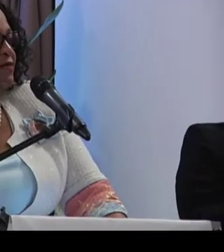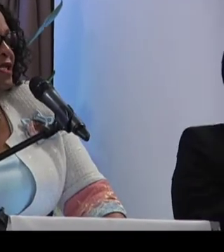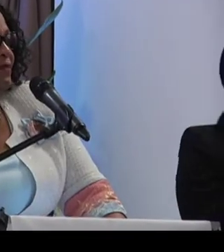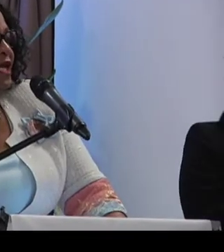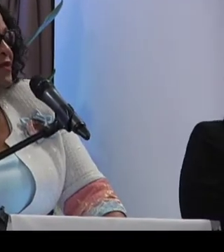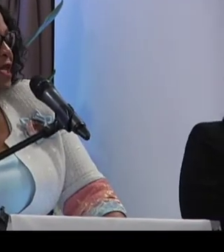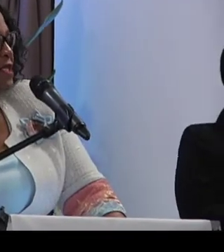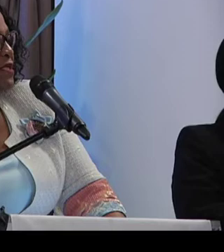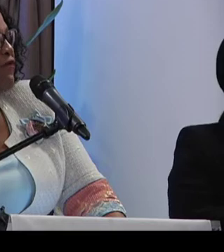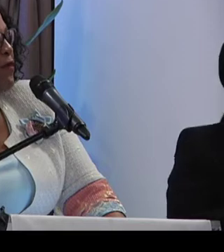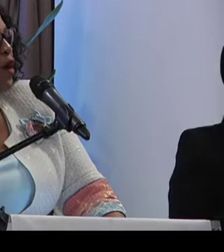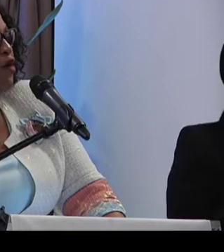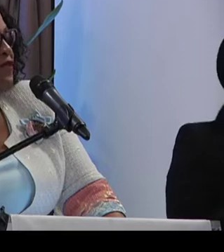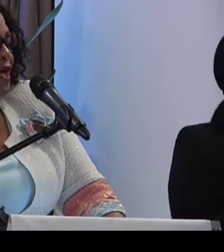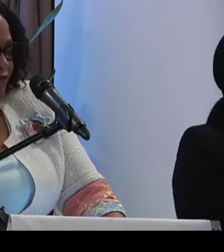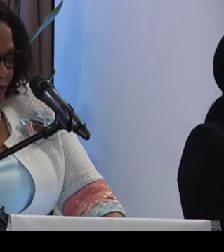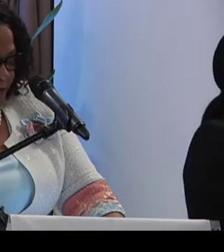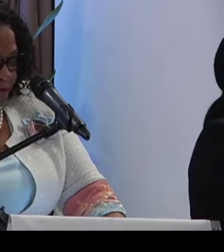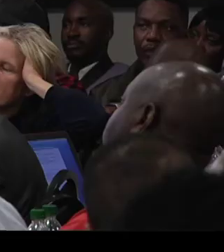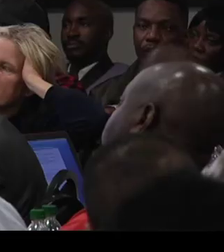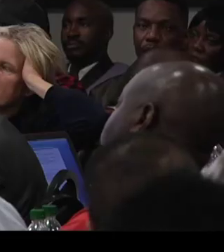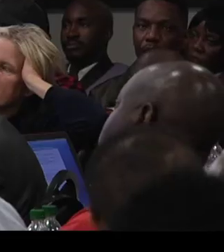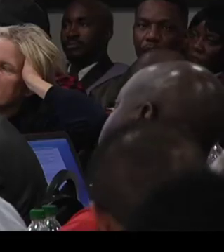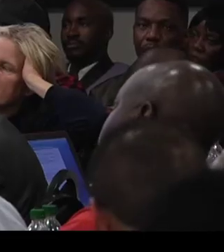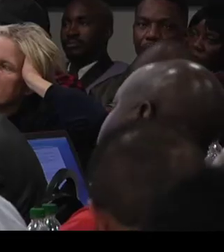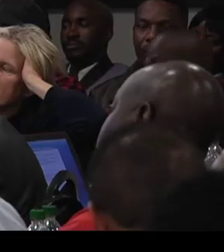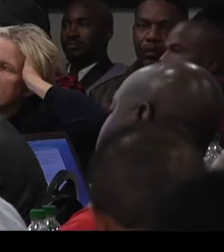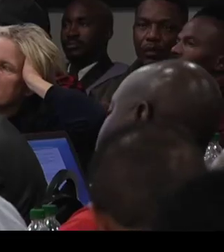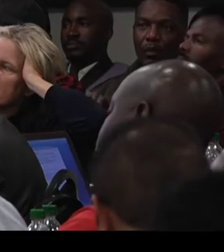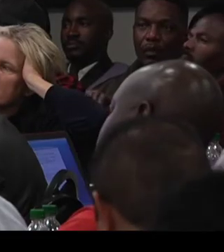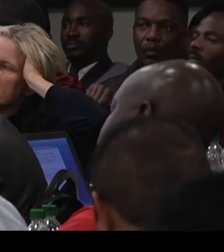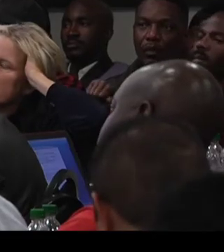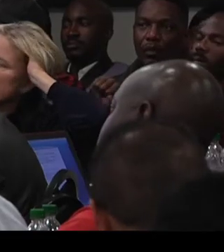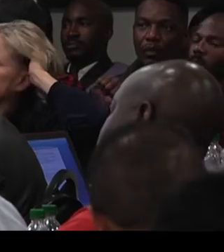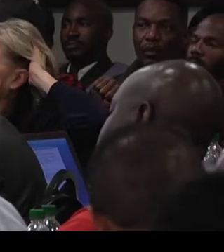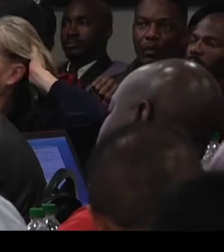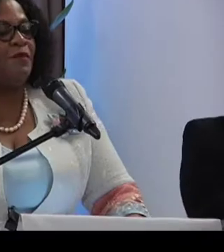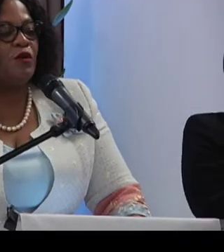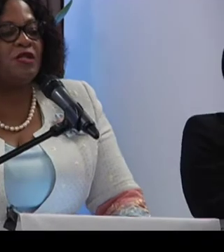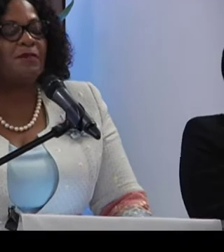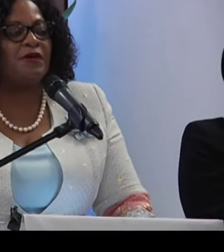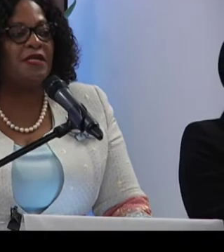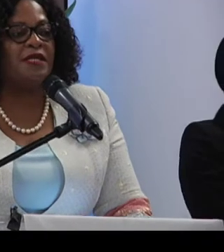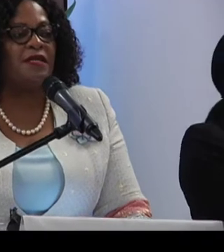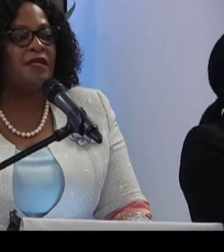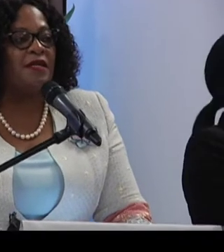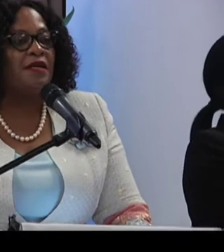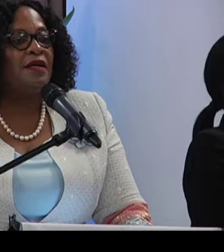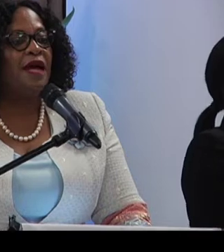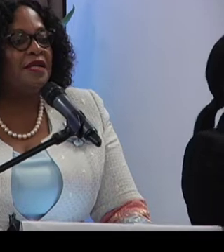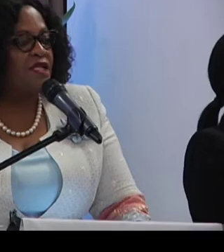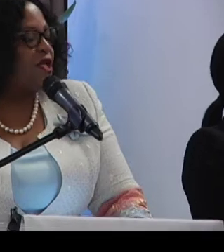medium-term strategic framework of the government. Out of that, one of the critical things was about building